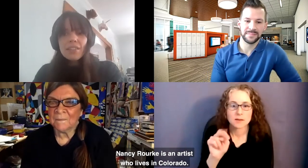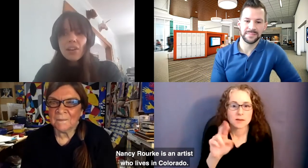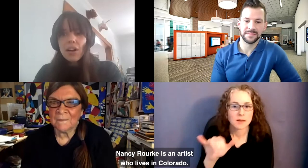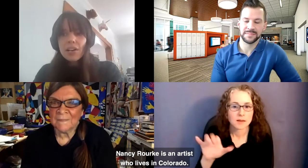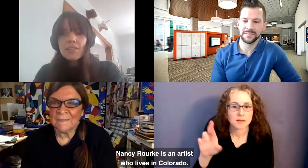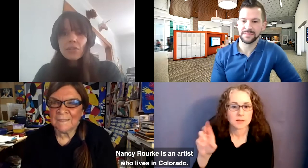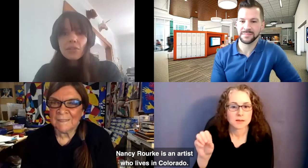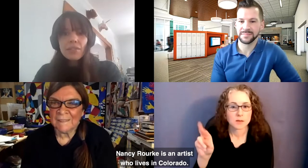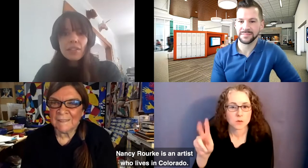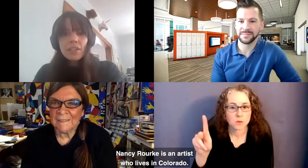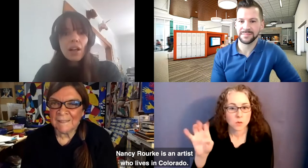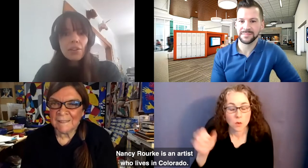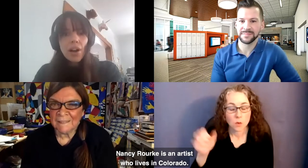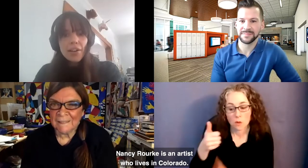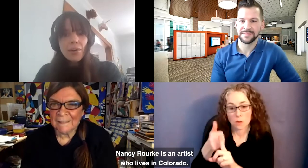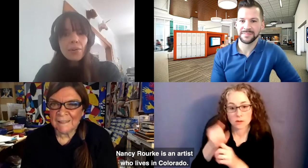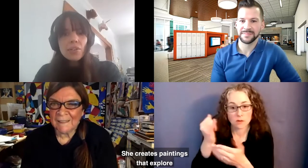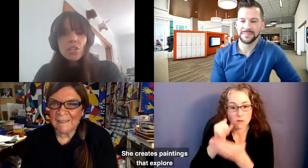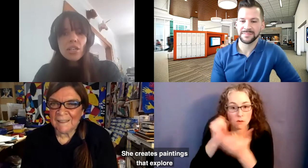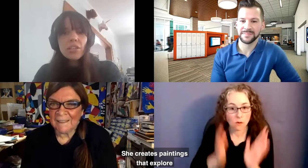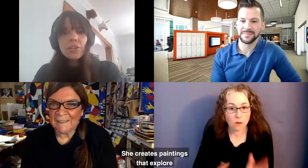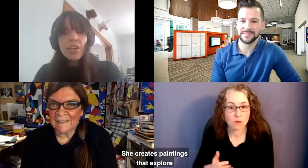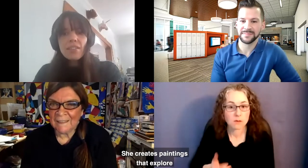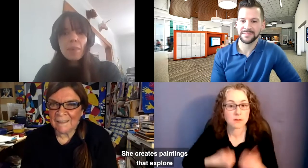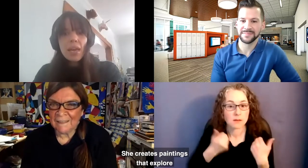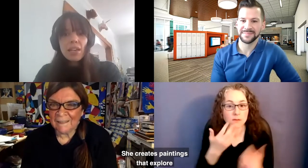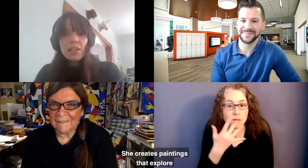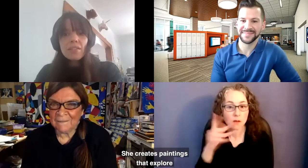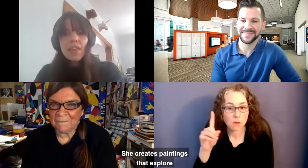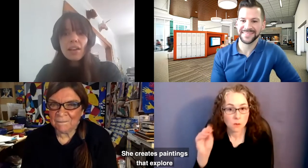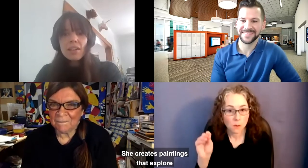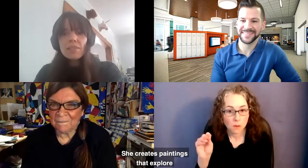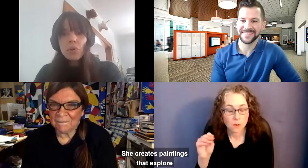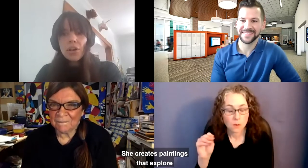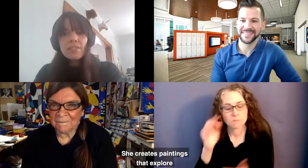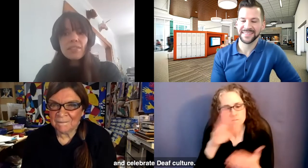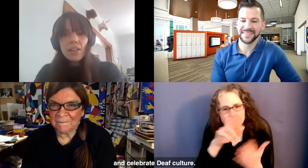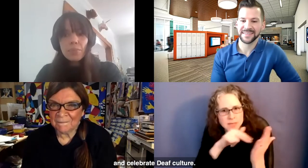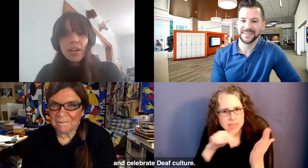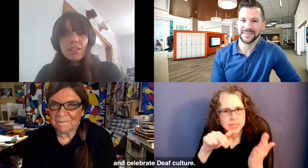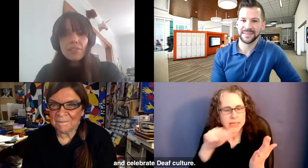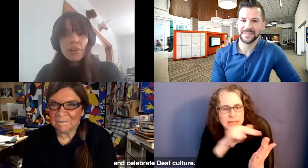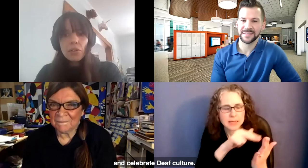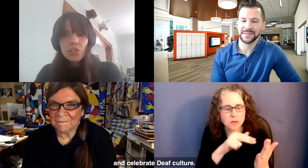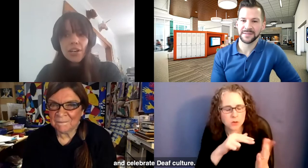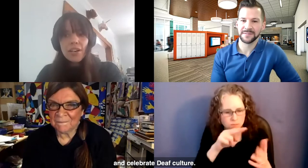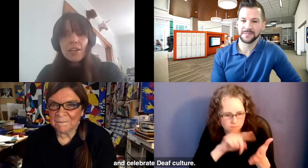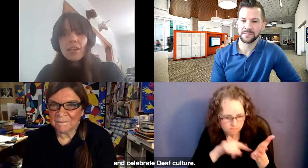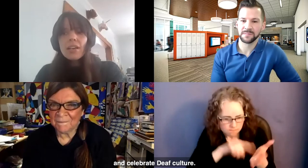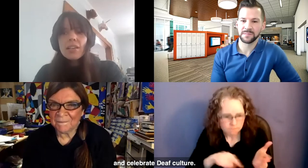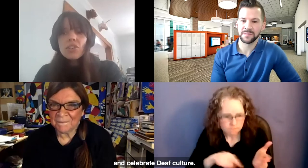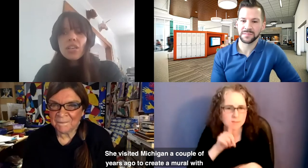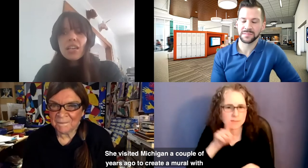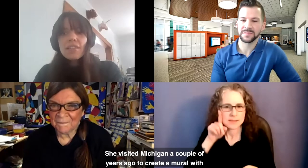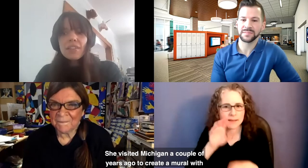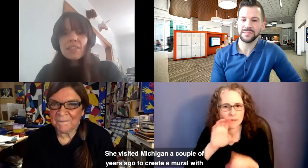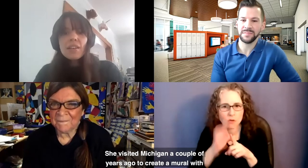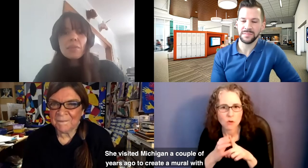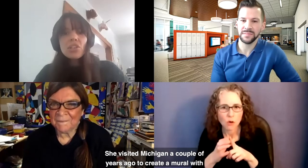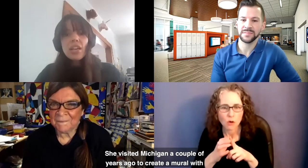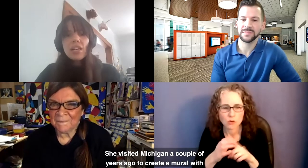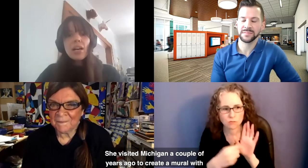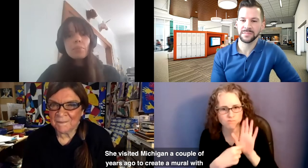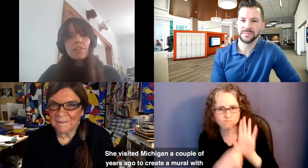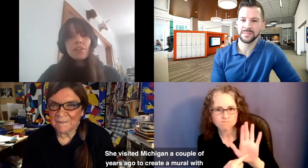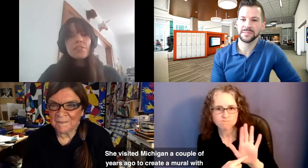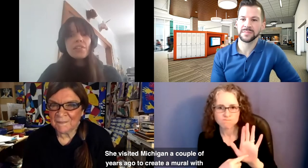Rourke is an artist who lives in Colorado. She creates paintings that explore and celebrate Deaf culture. She visited